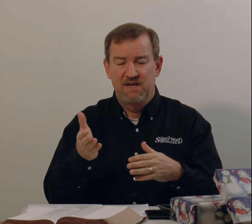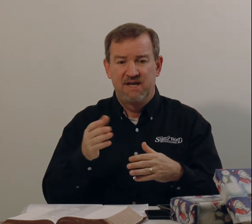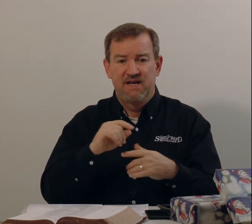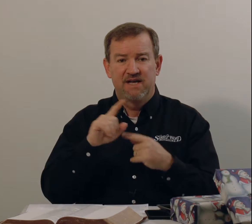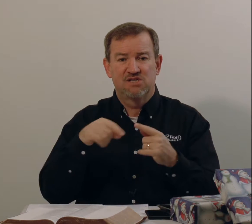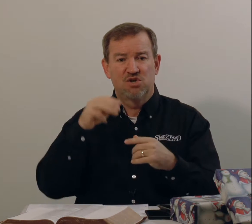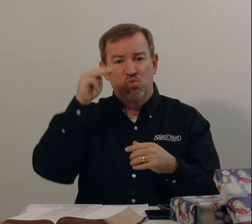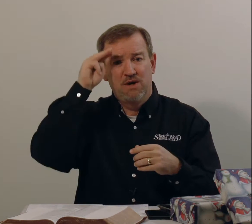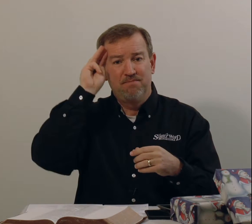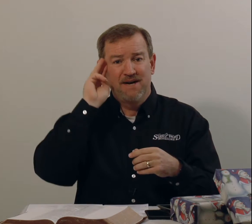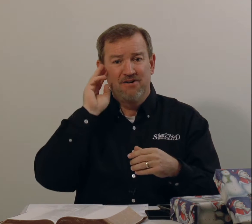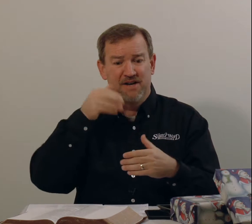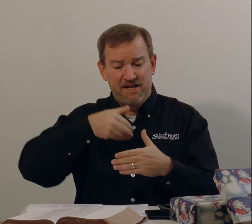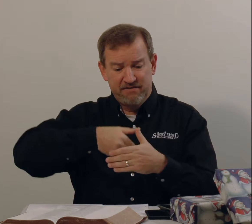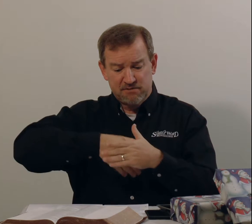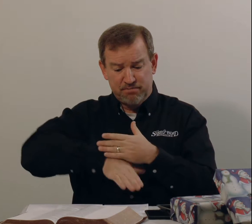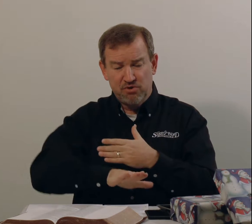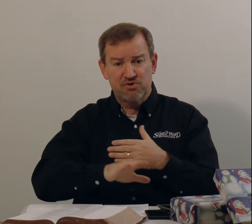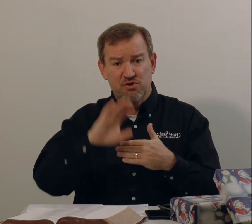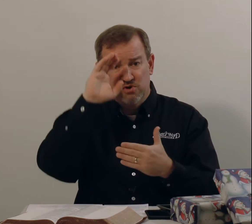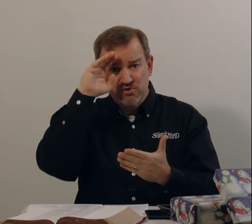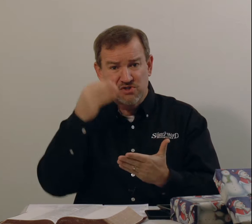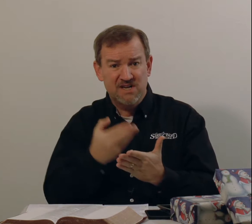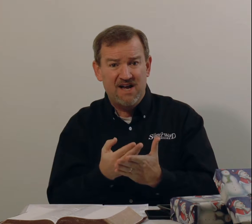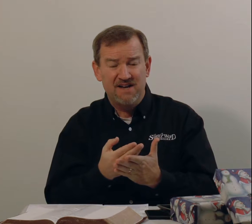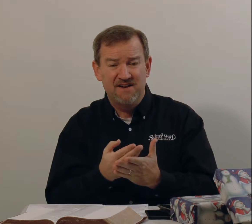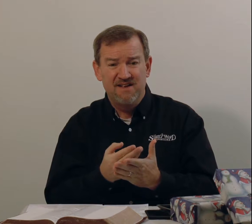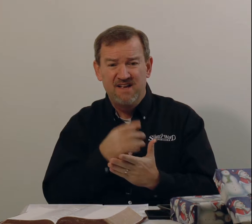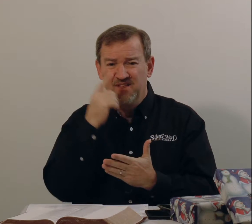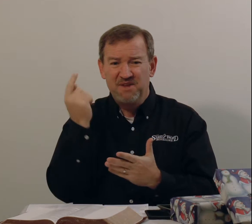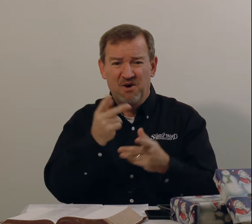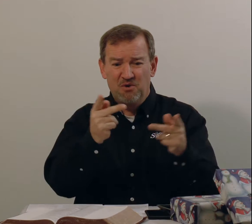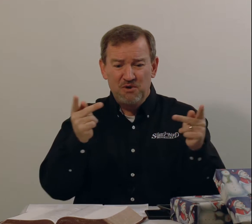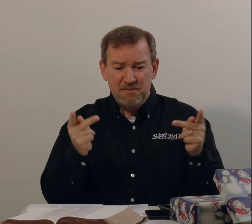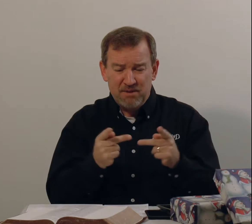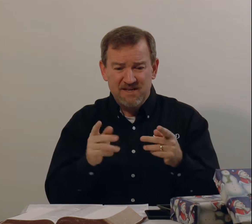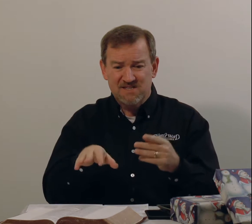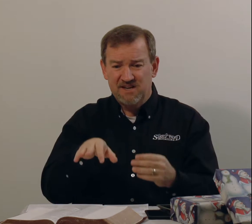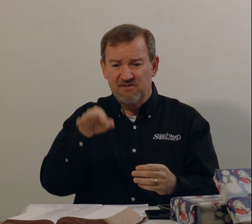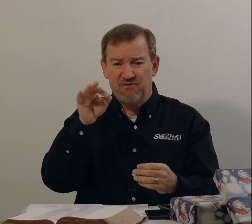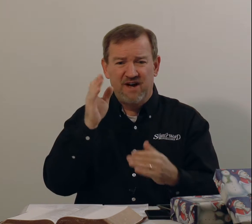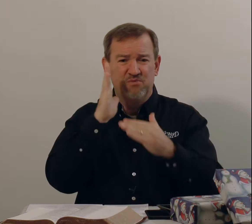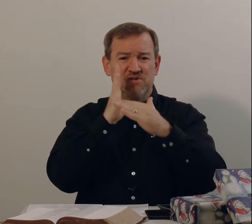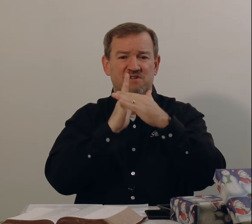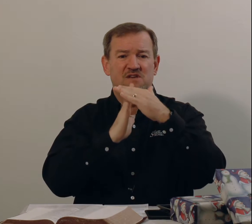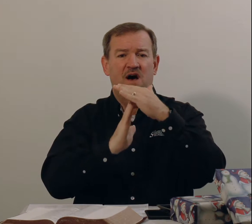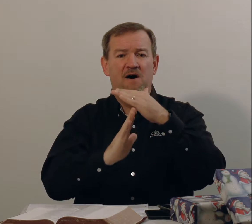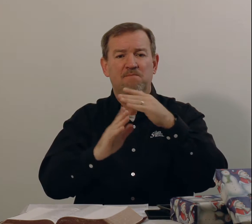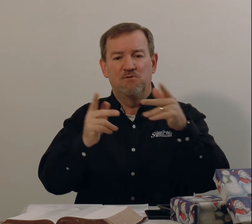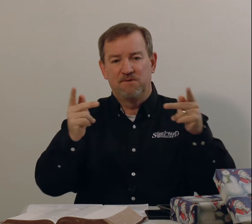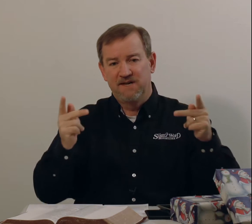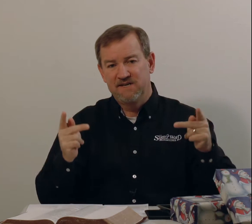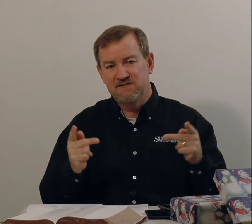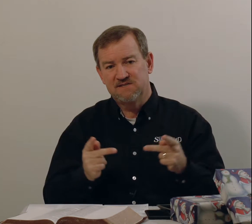And so when Mary gives birth to her son, the only place they could find was this humble place,